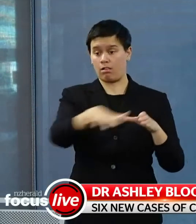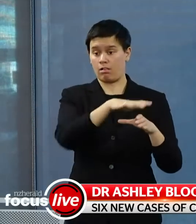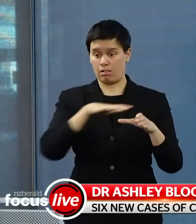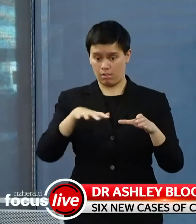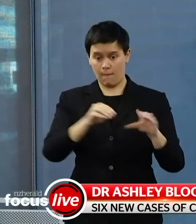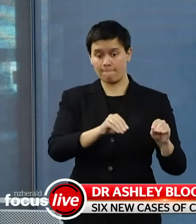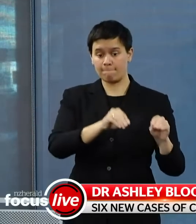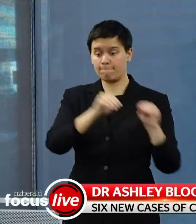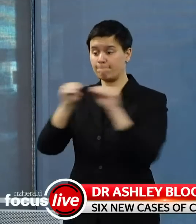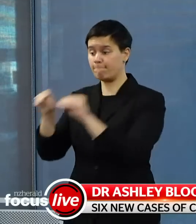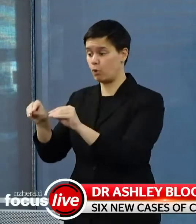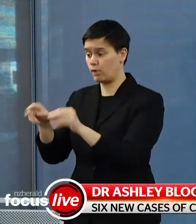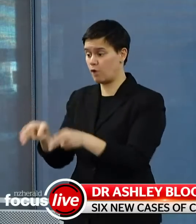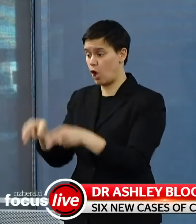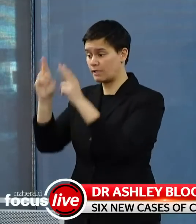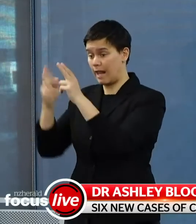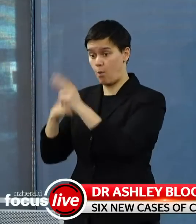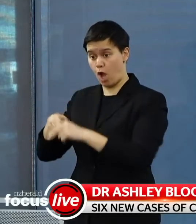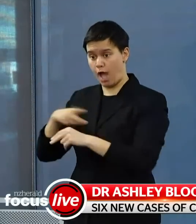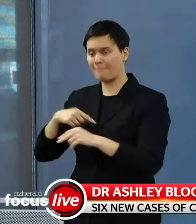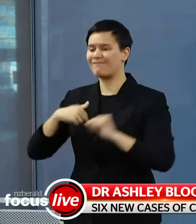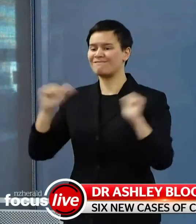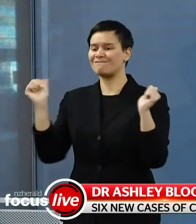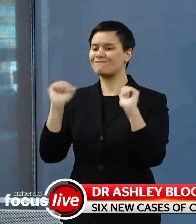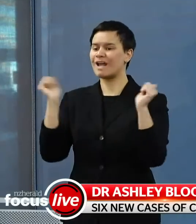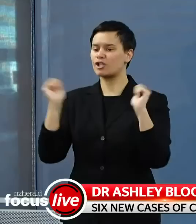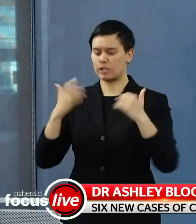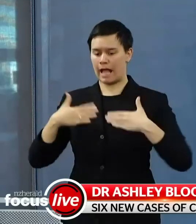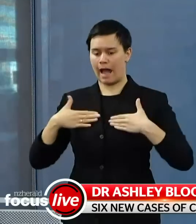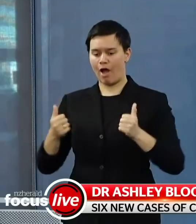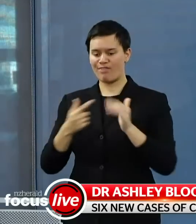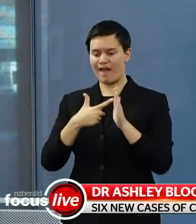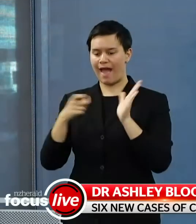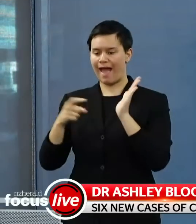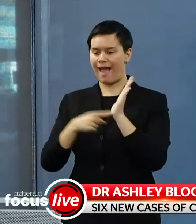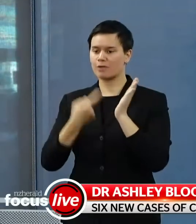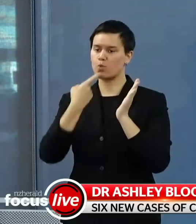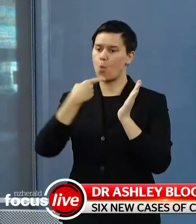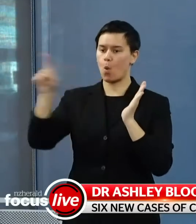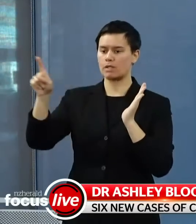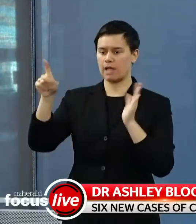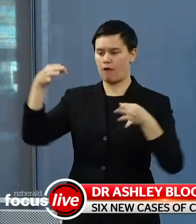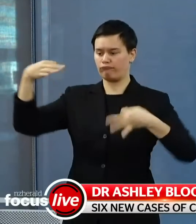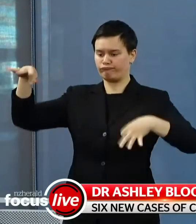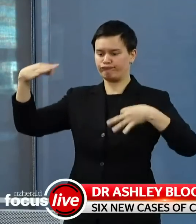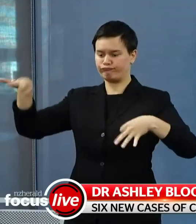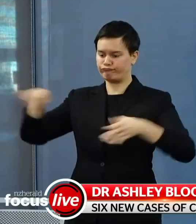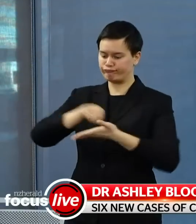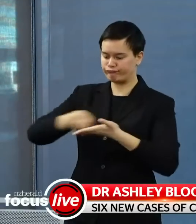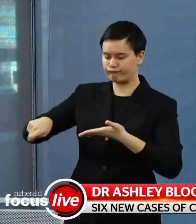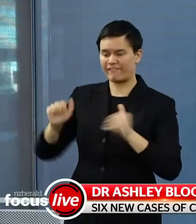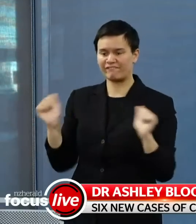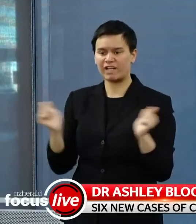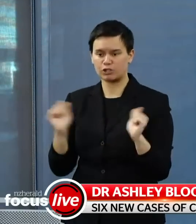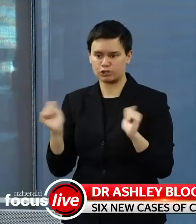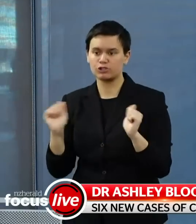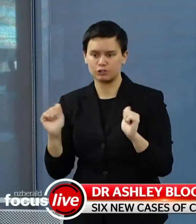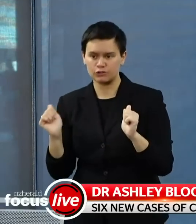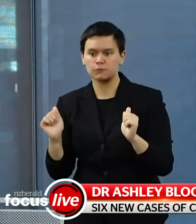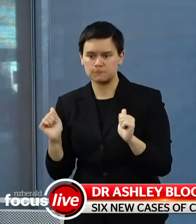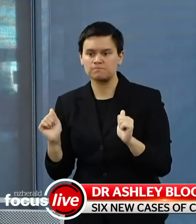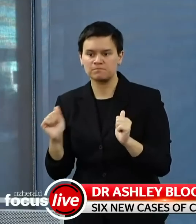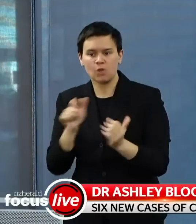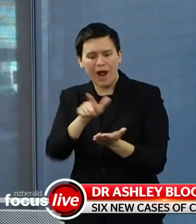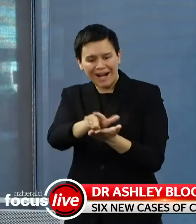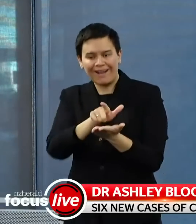a directive under the Health Act. Um, it doesn't, I haven't then had to direct individuals because they have refused, but that